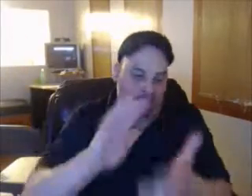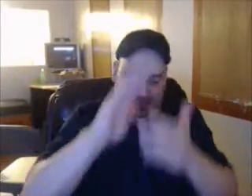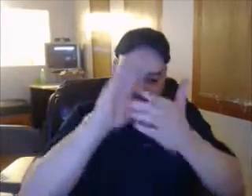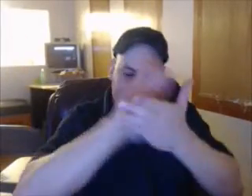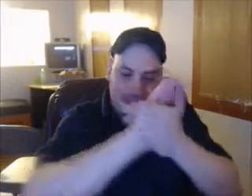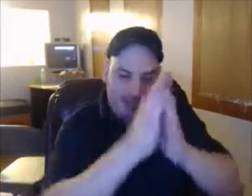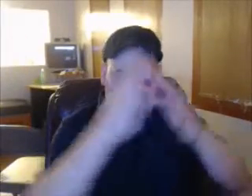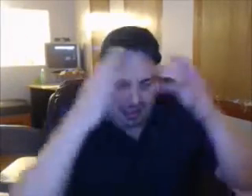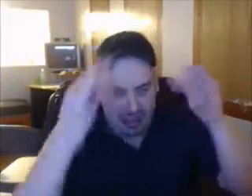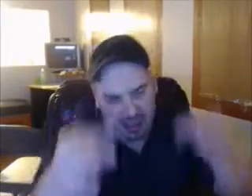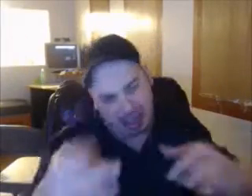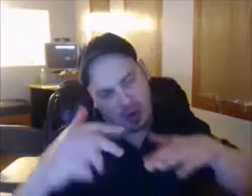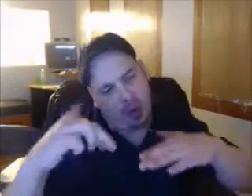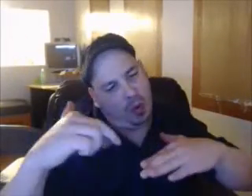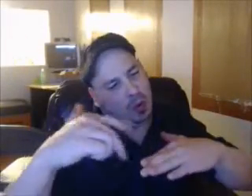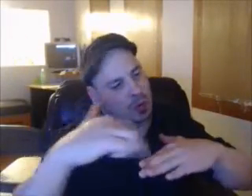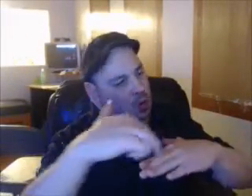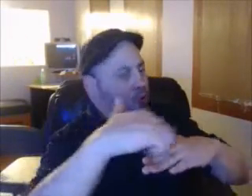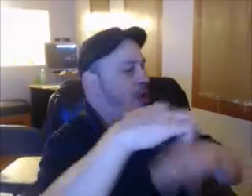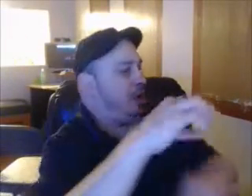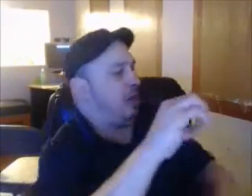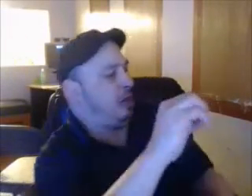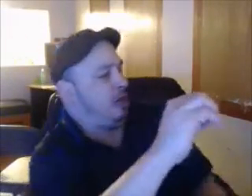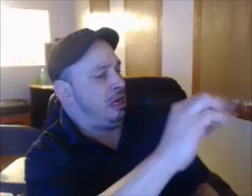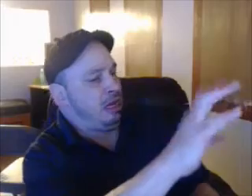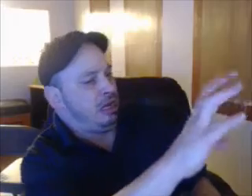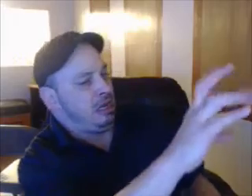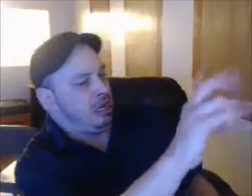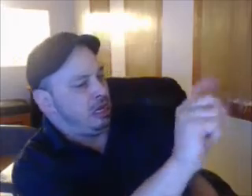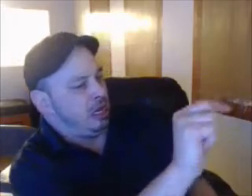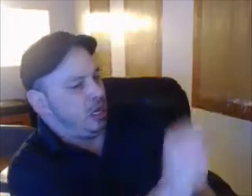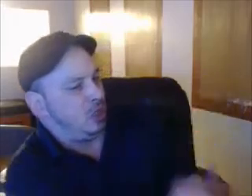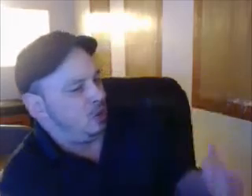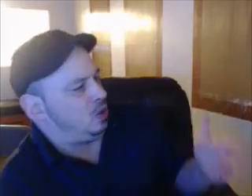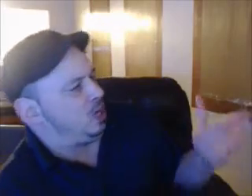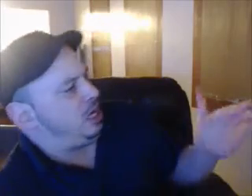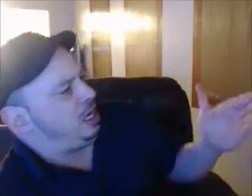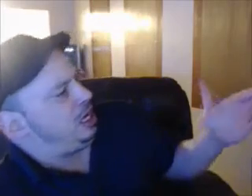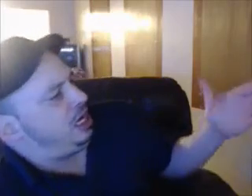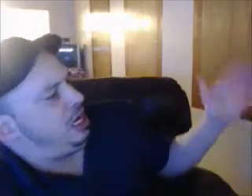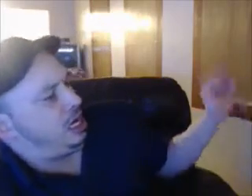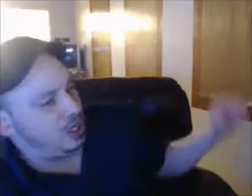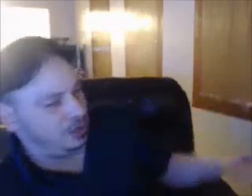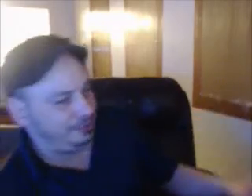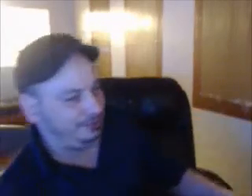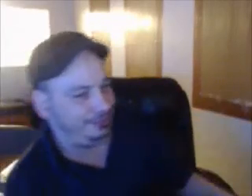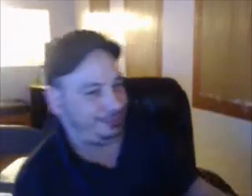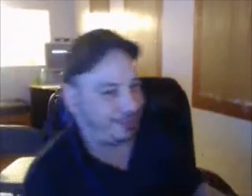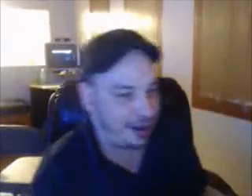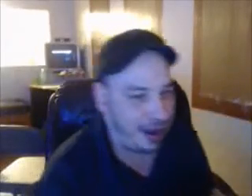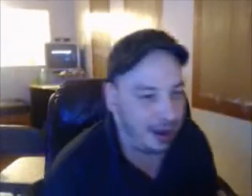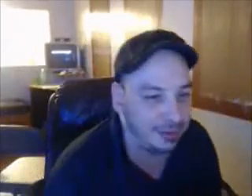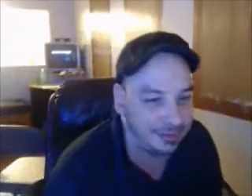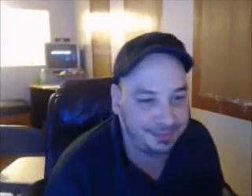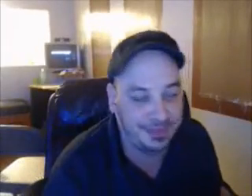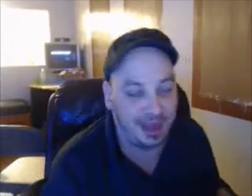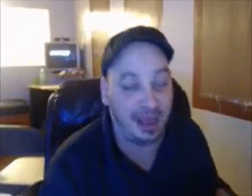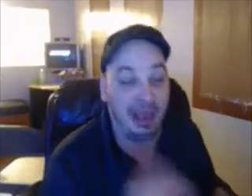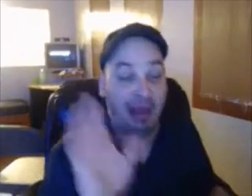they don't have to do something about it. Over the next year, they've been examined expensive programs that taxpayers are saddled with, from agricultural companies